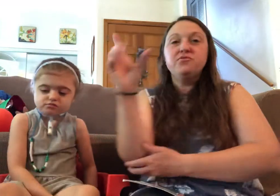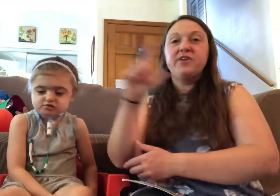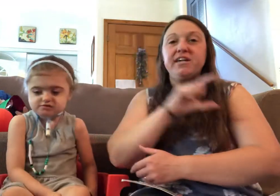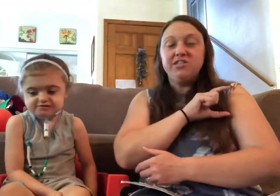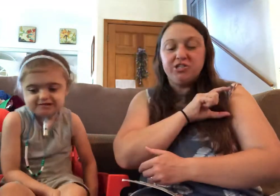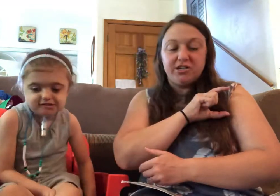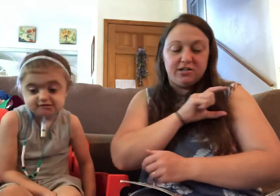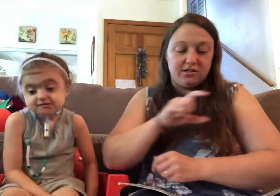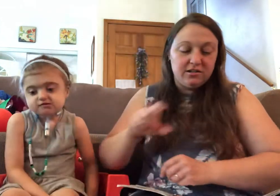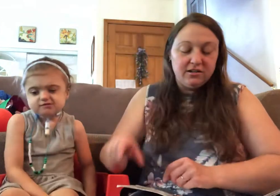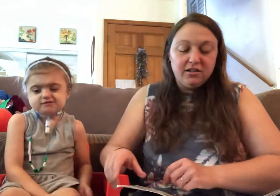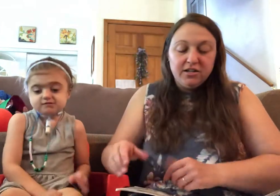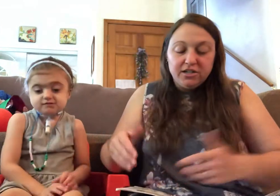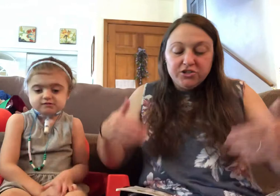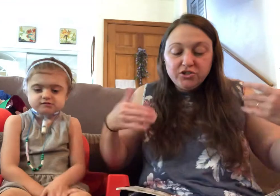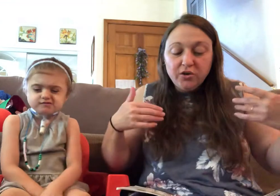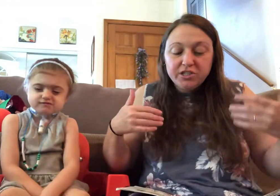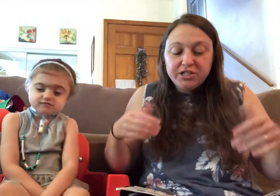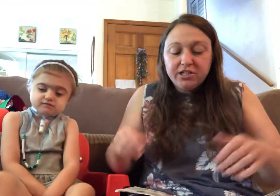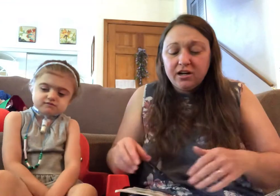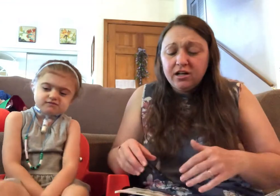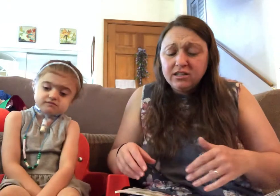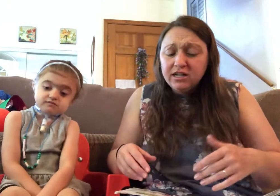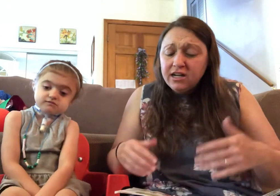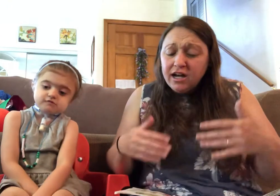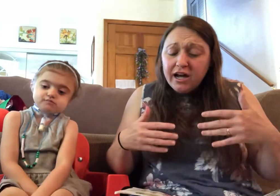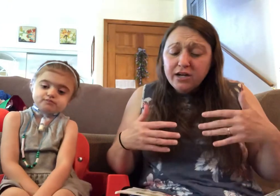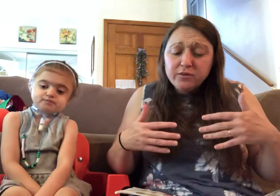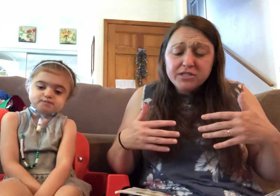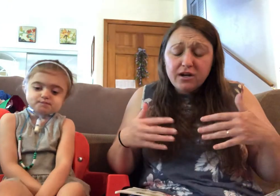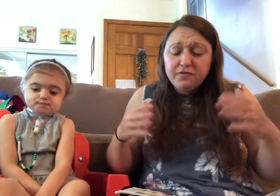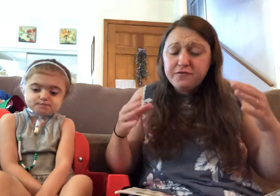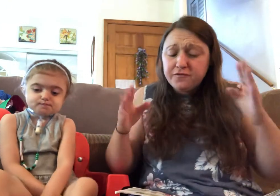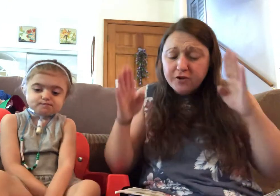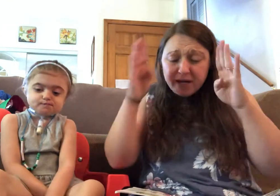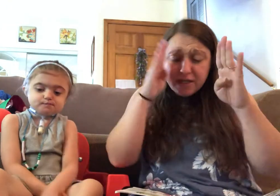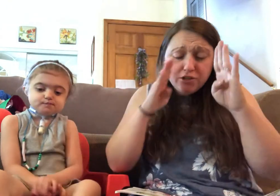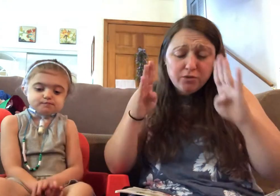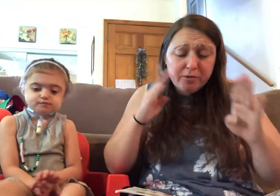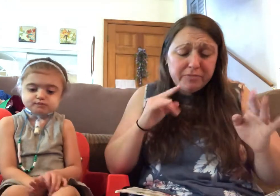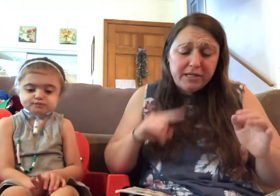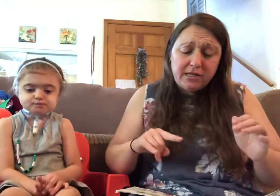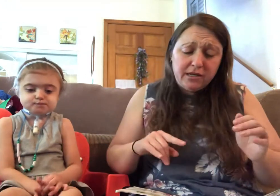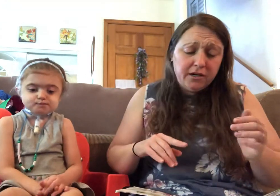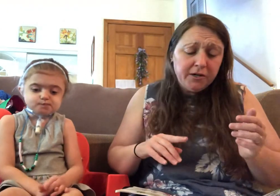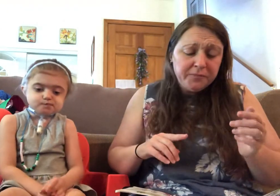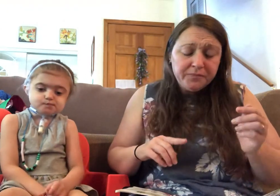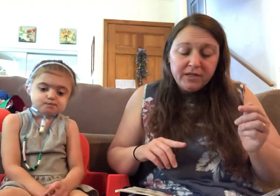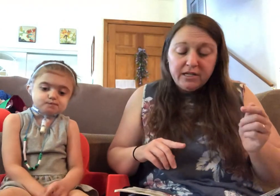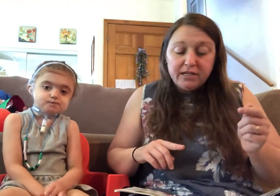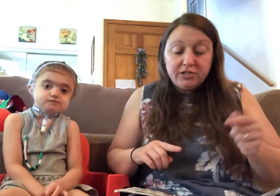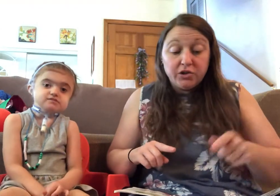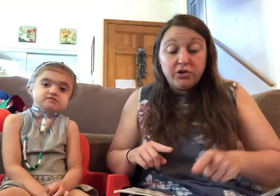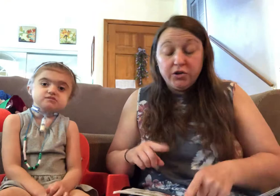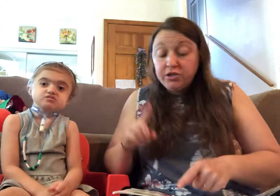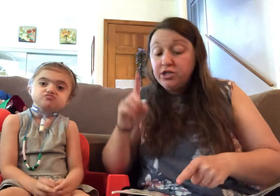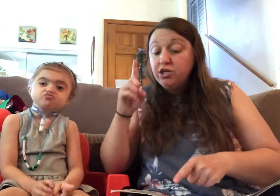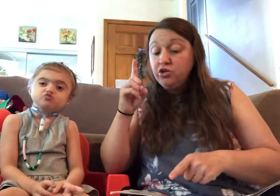ranger. George, he called, I was afraid you would be here. It's a good thing you